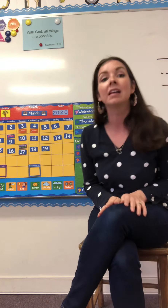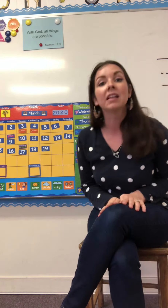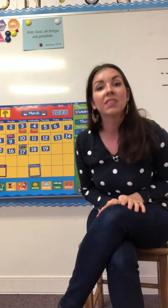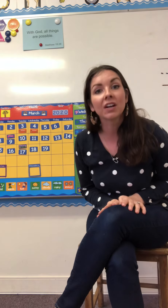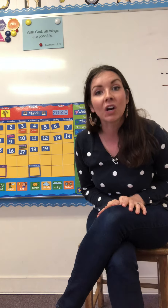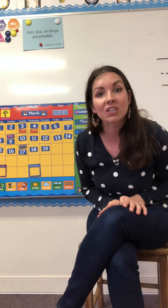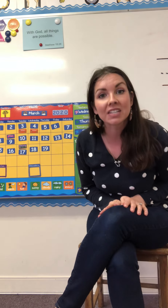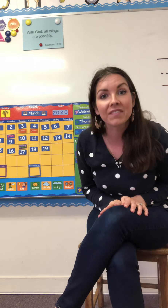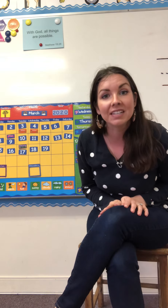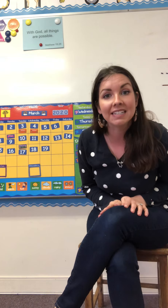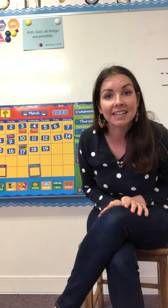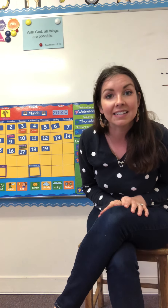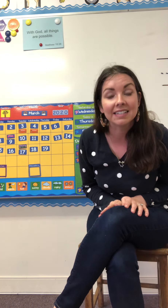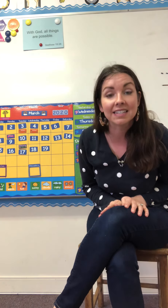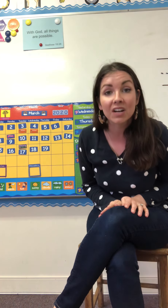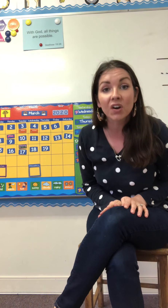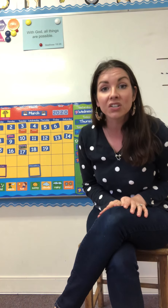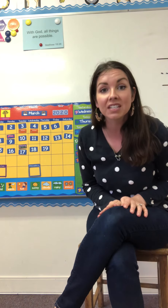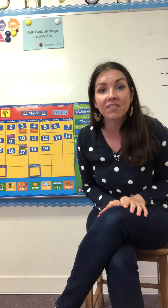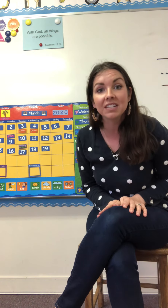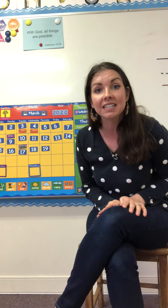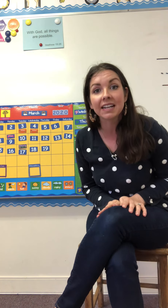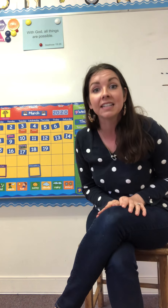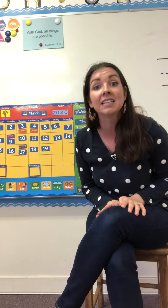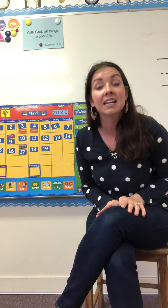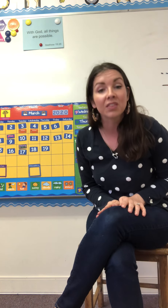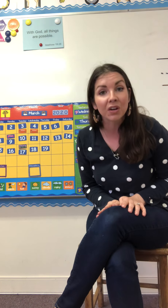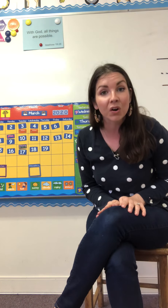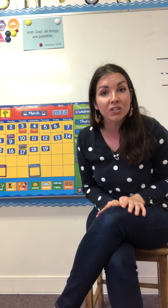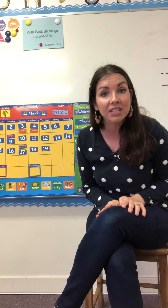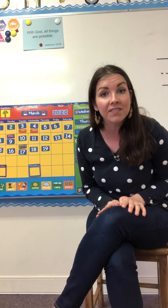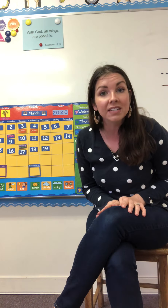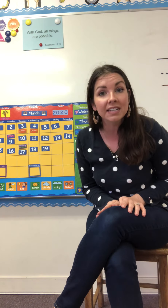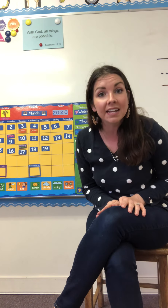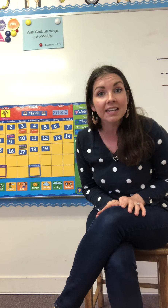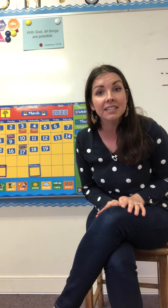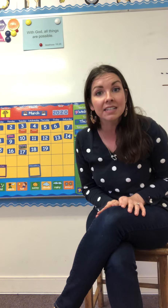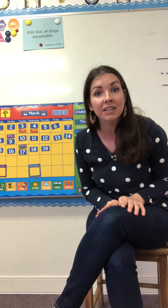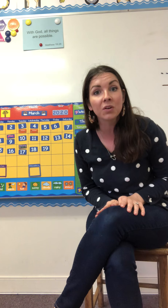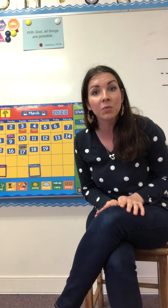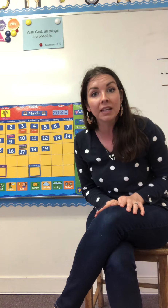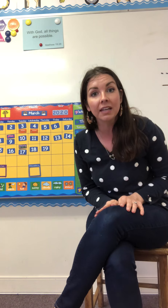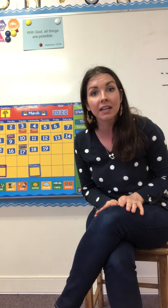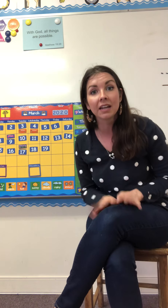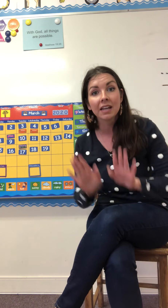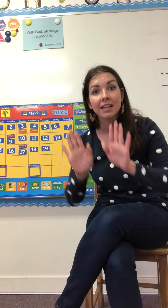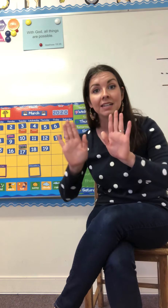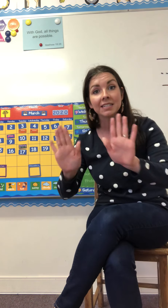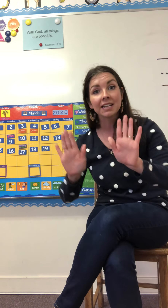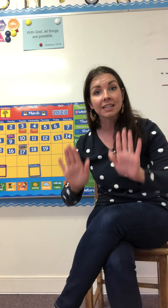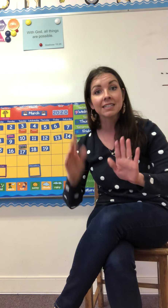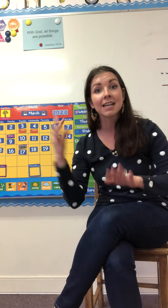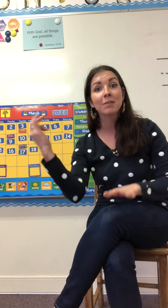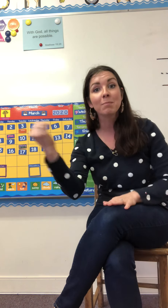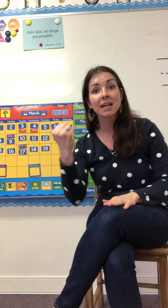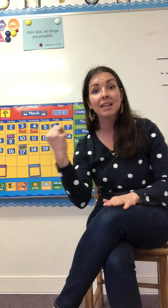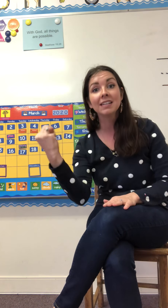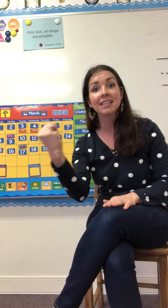There are seven days. There are seven days. There are seven days in a week. Sunday, Monday,